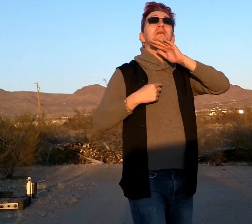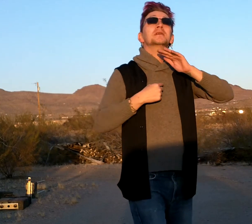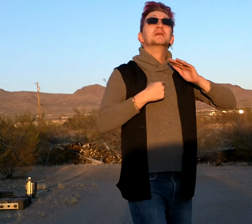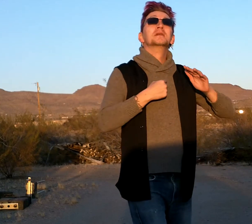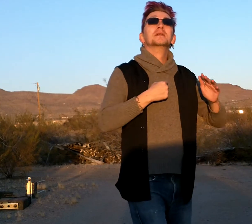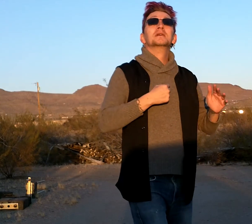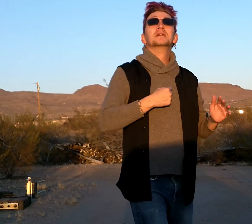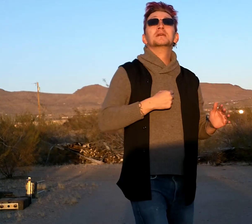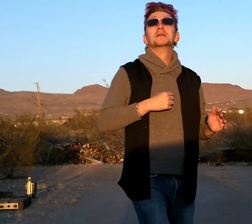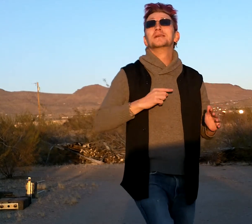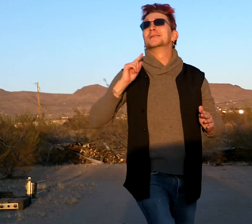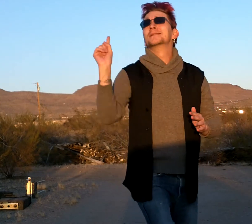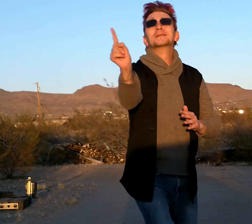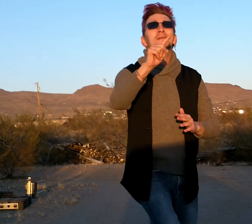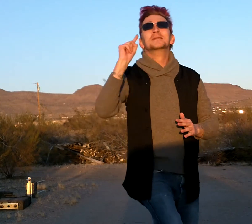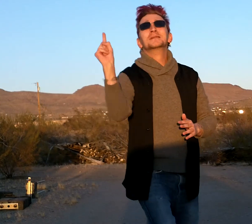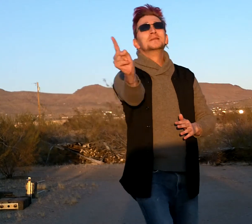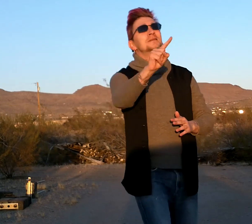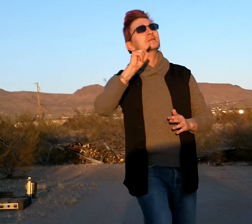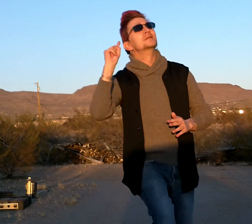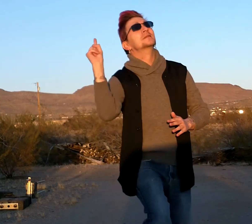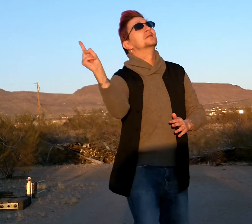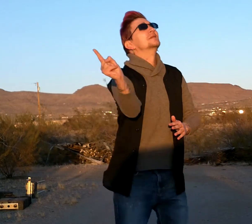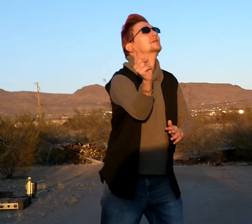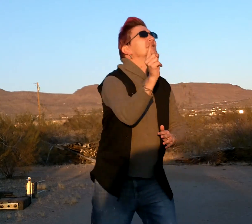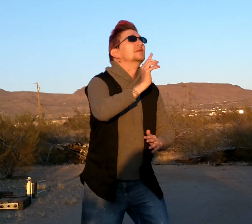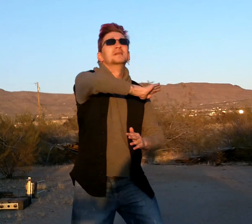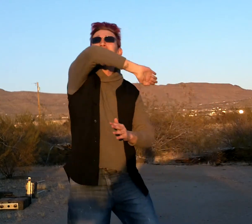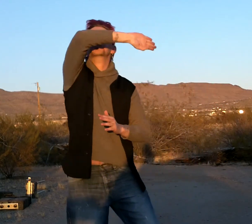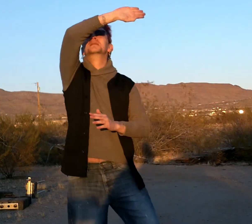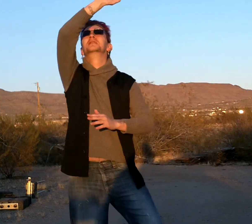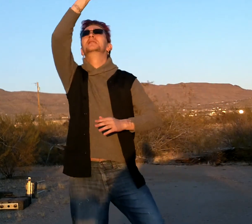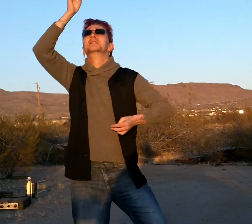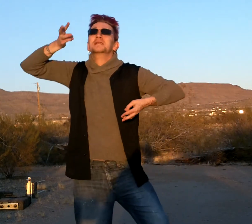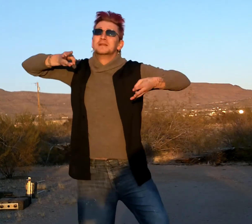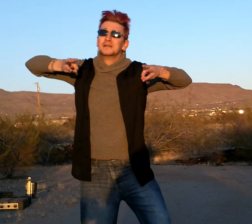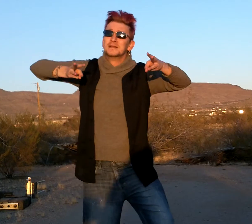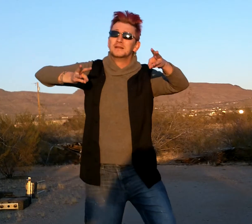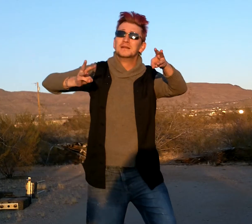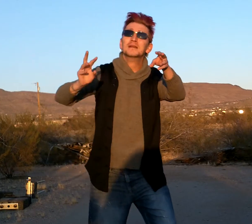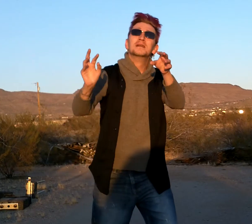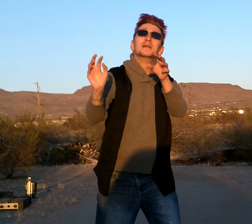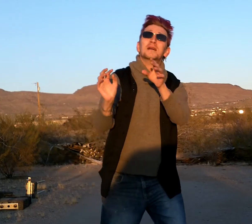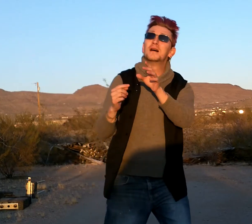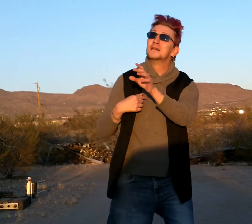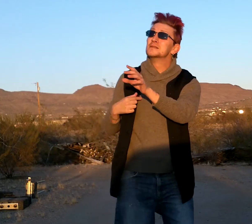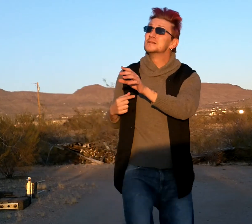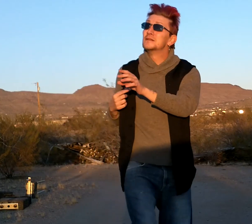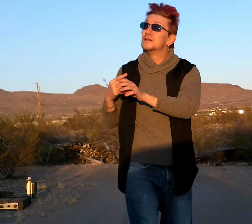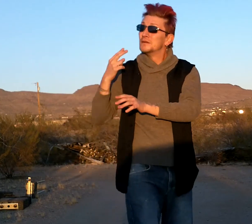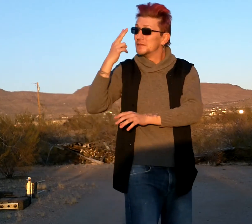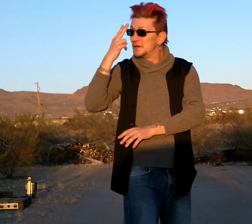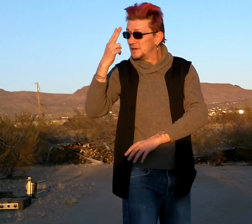that endless skyway, so below